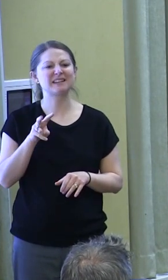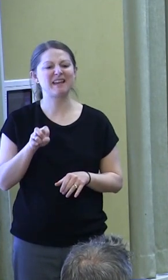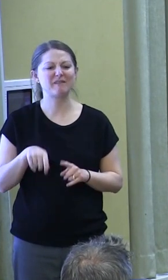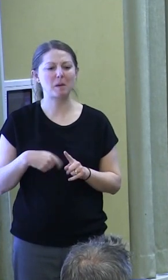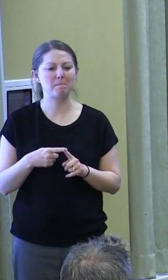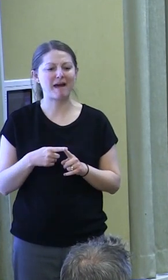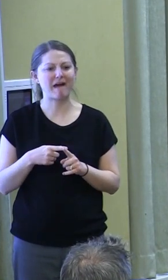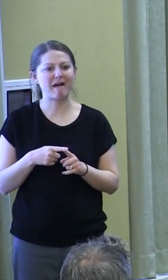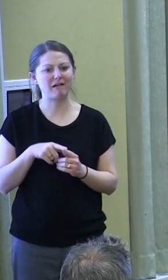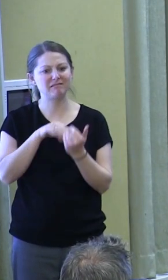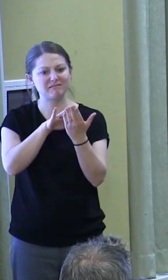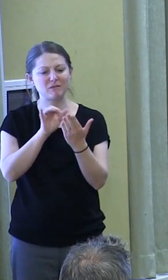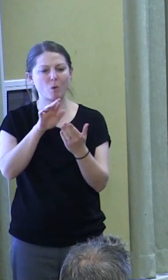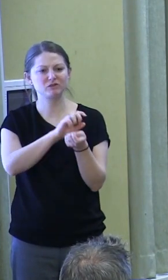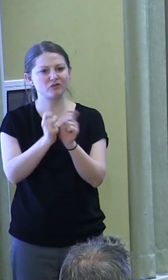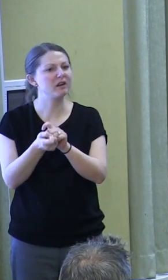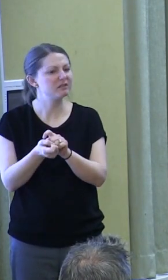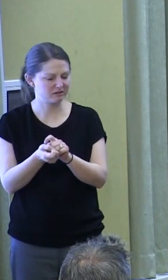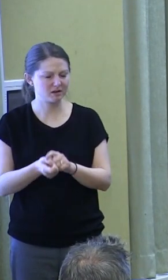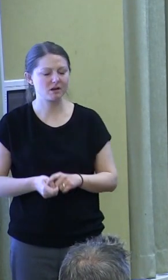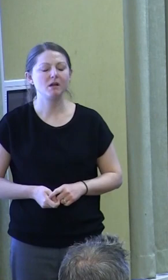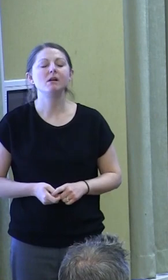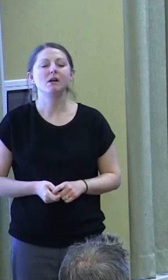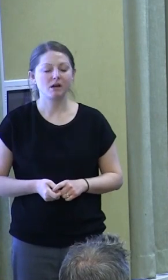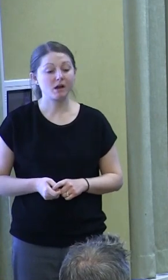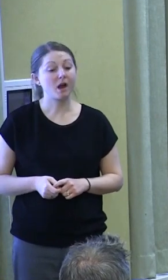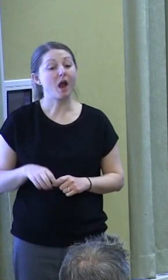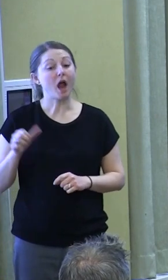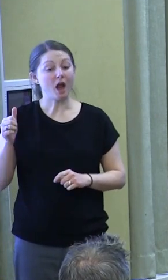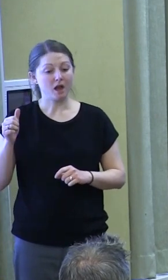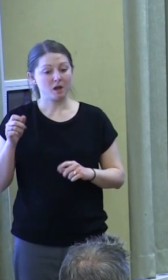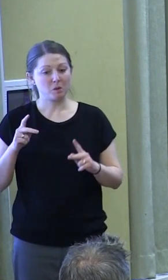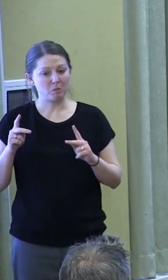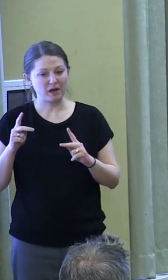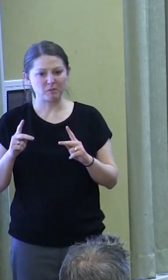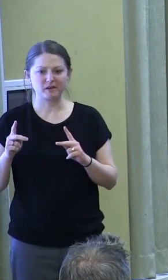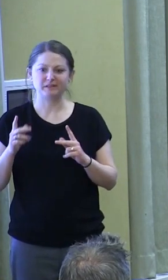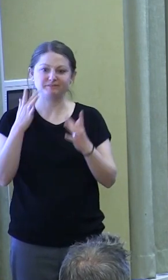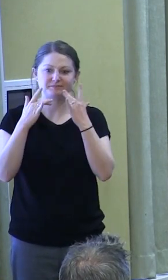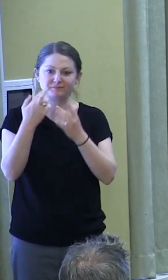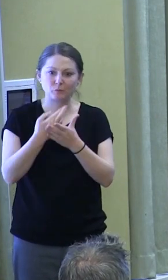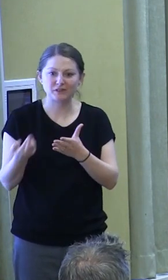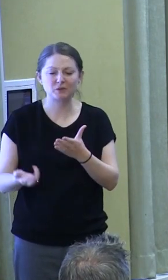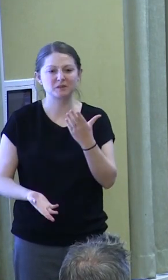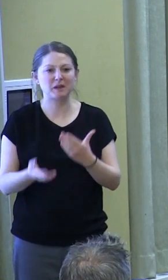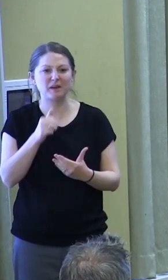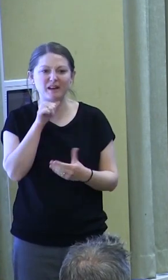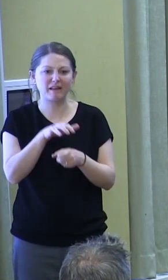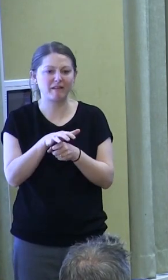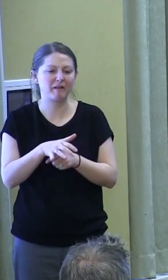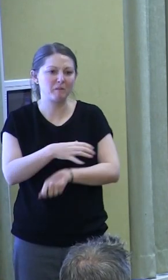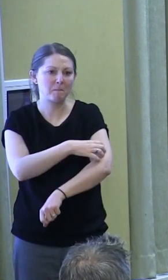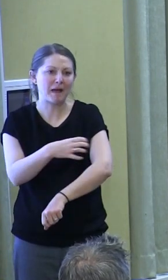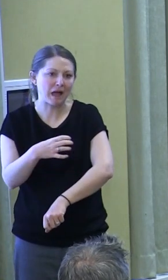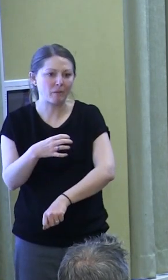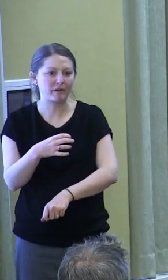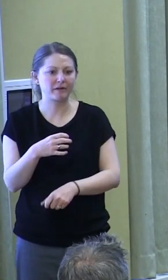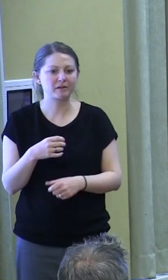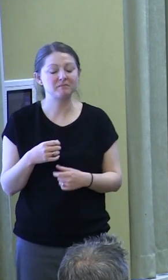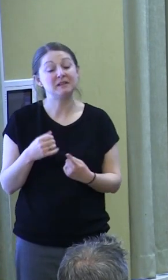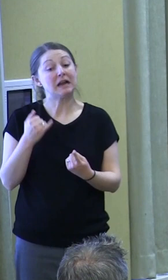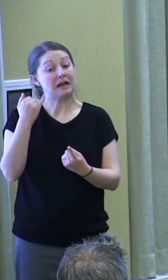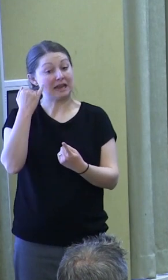countering or changing them. While others who have enough resources and perhaps enough power to be relatively